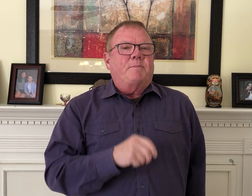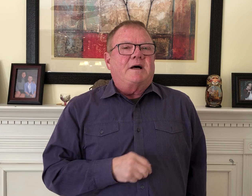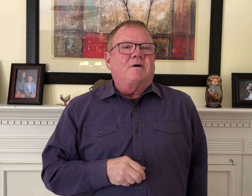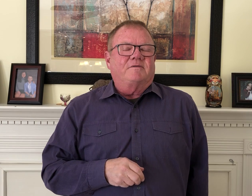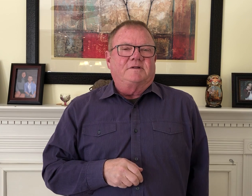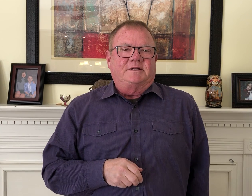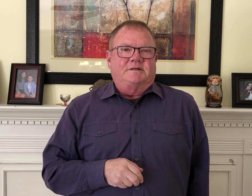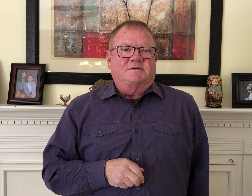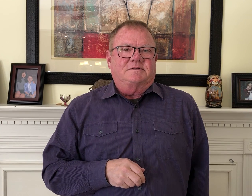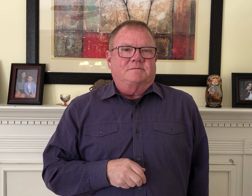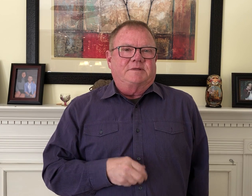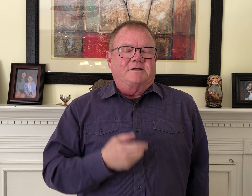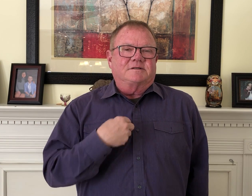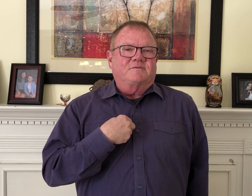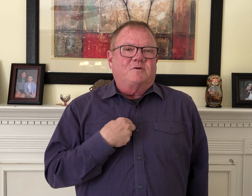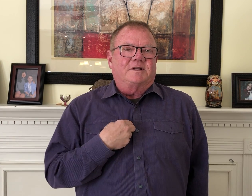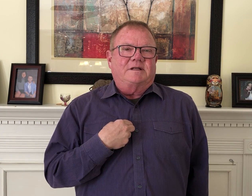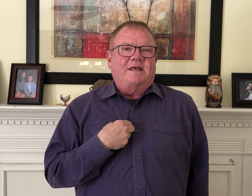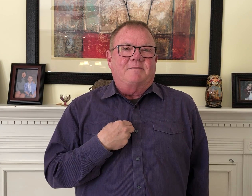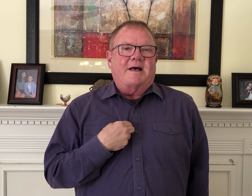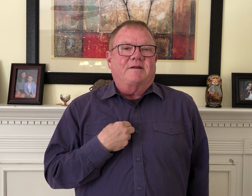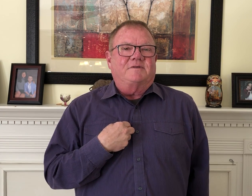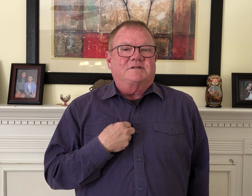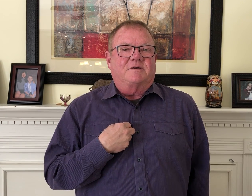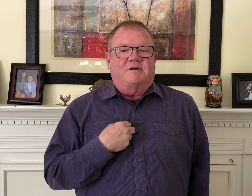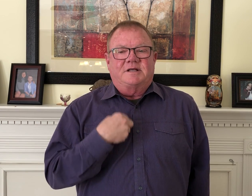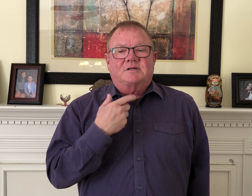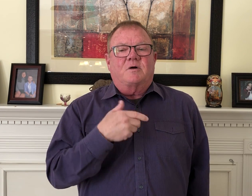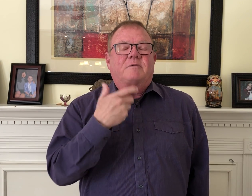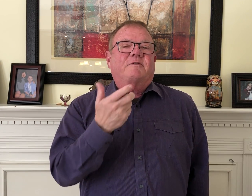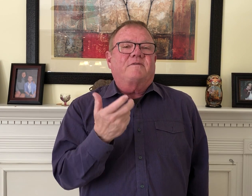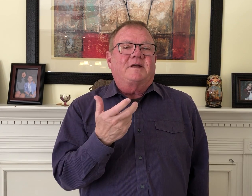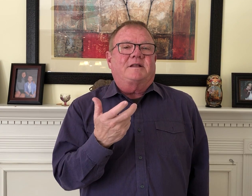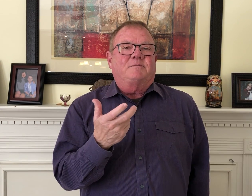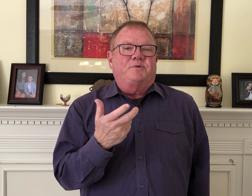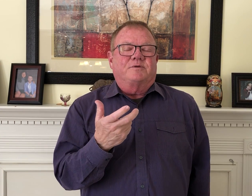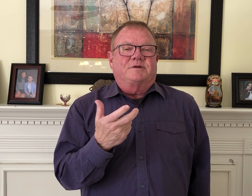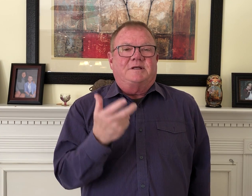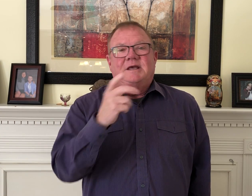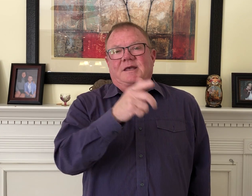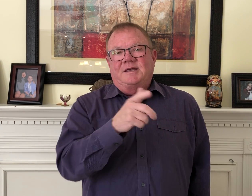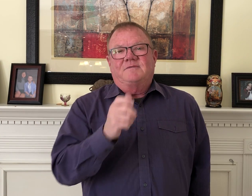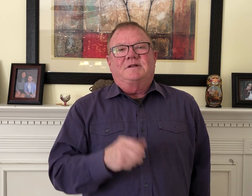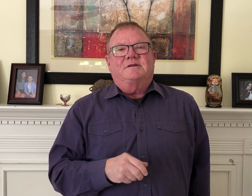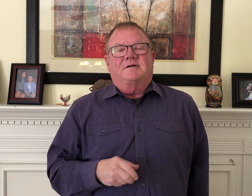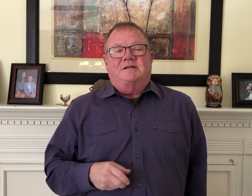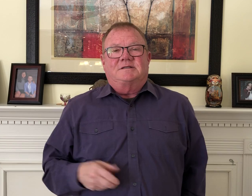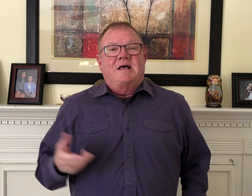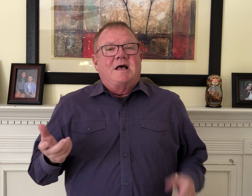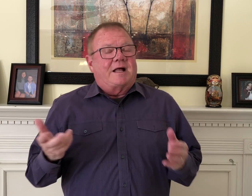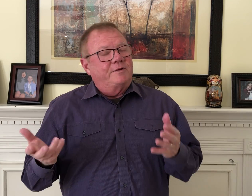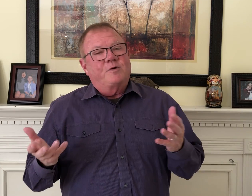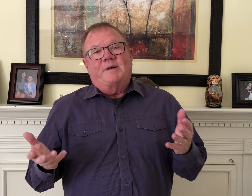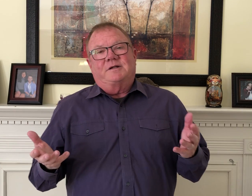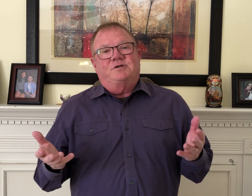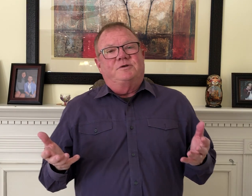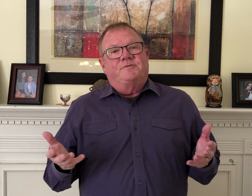powerful it is because of what came out of his heart. His heart reflected purity, even in the crisis. I don't know about you,